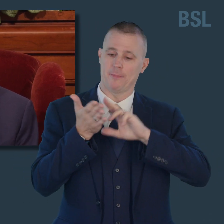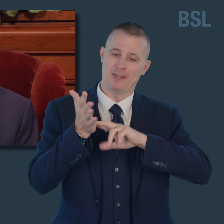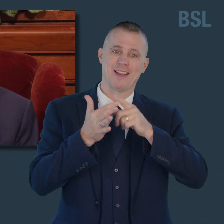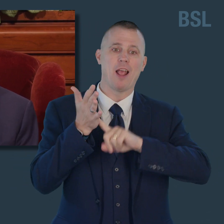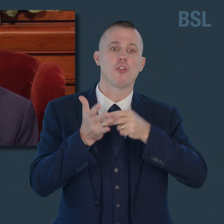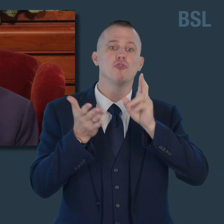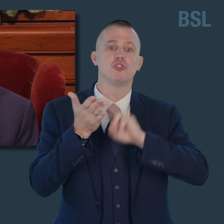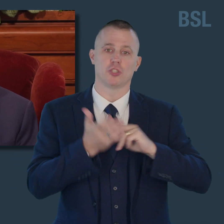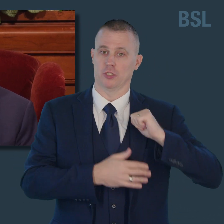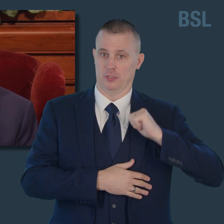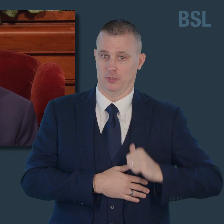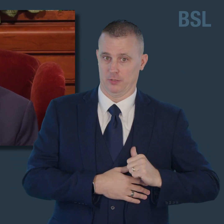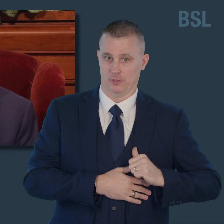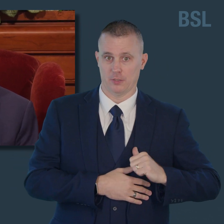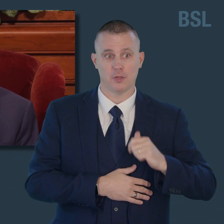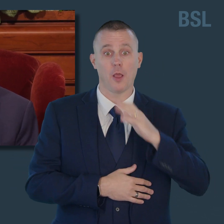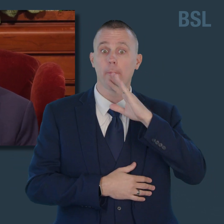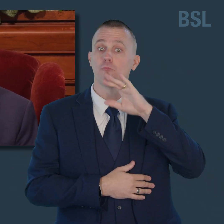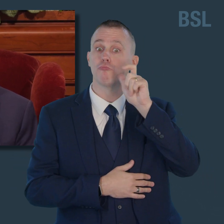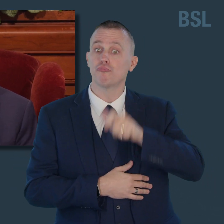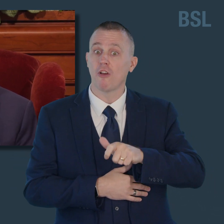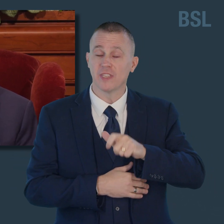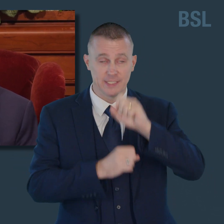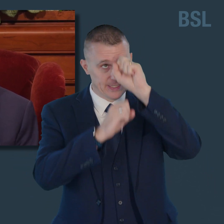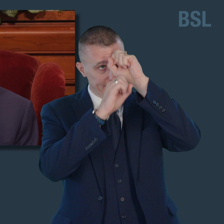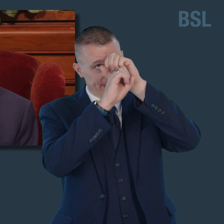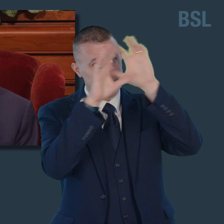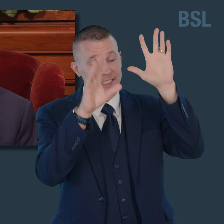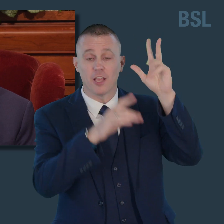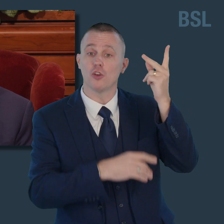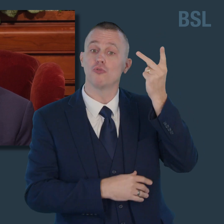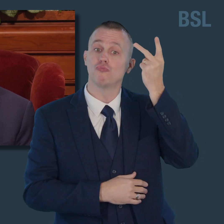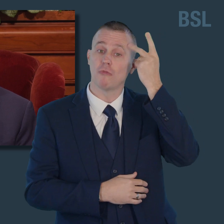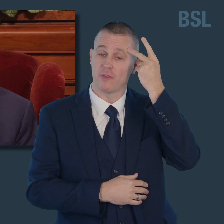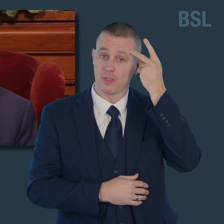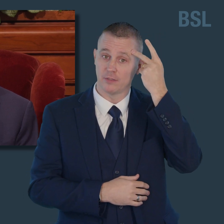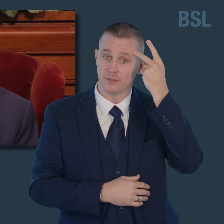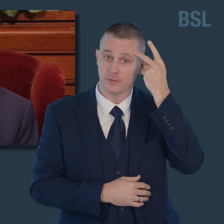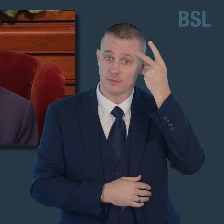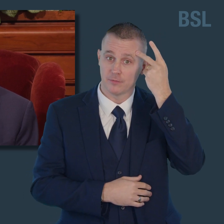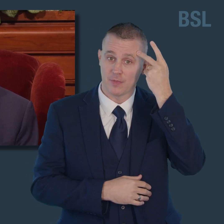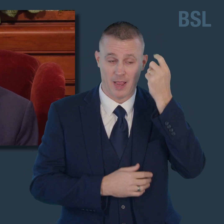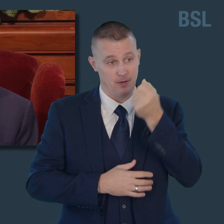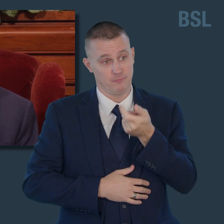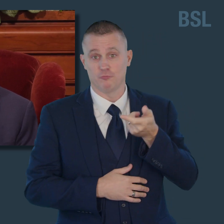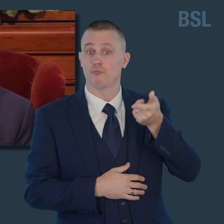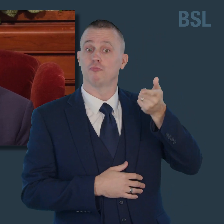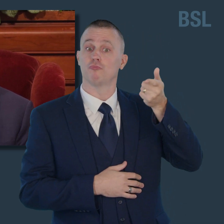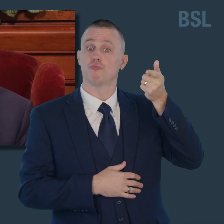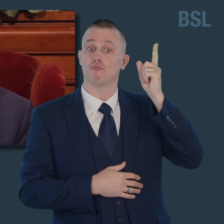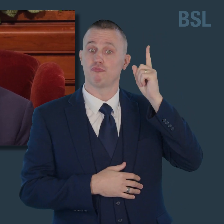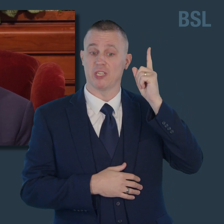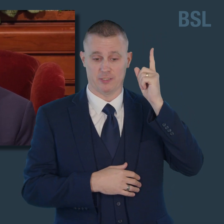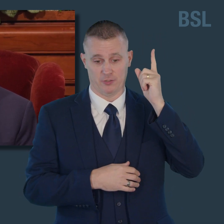Marion Nelson as Prophet, Seer, and Revelator, and President